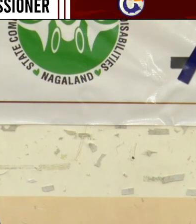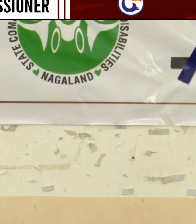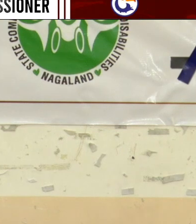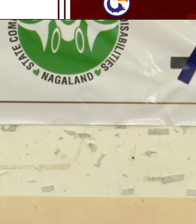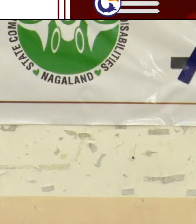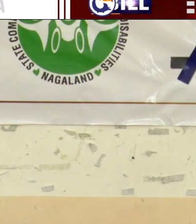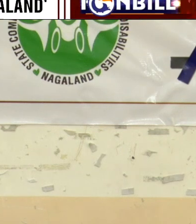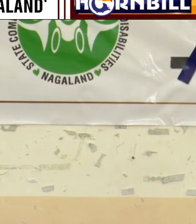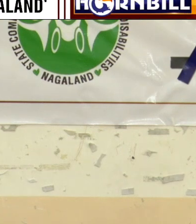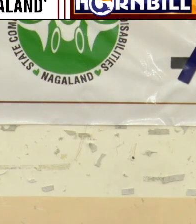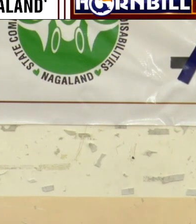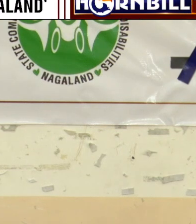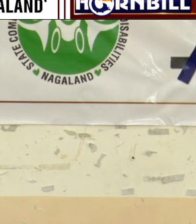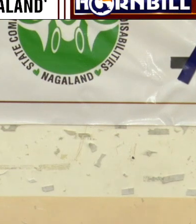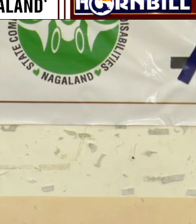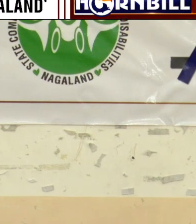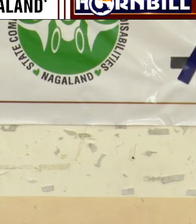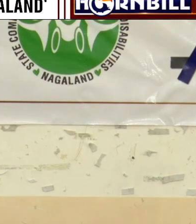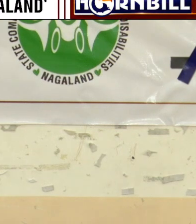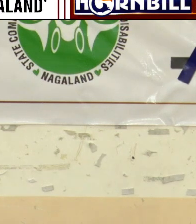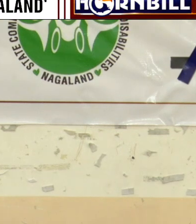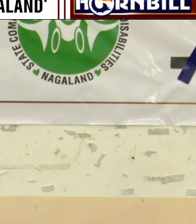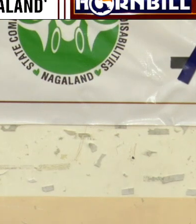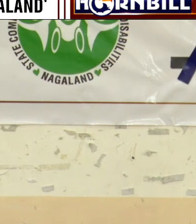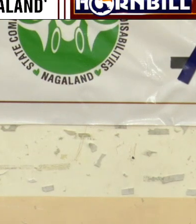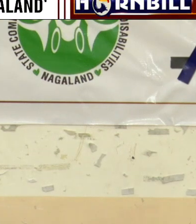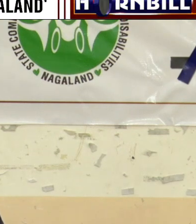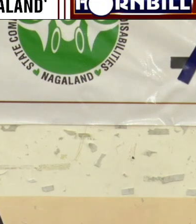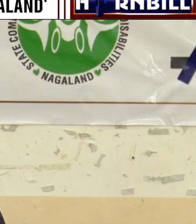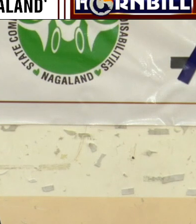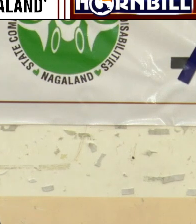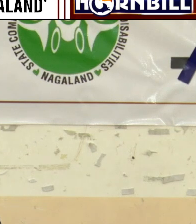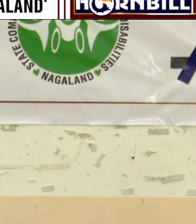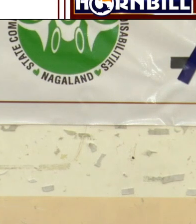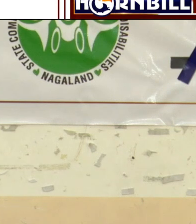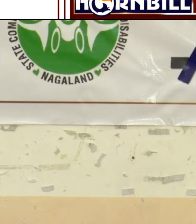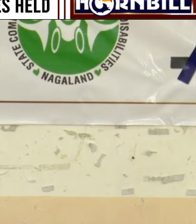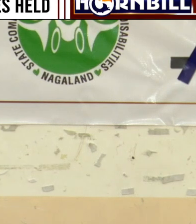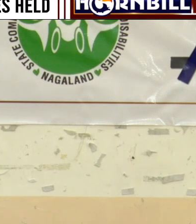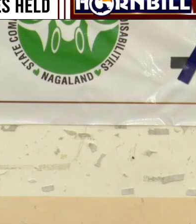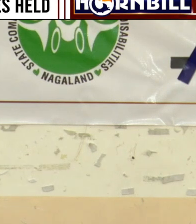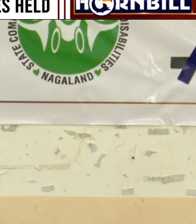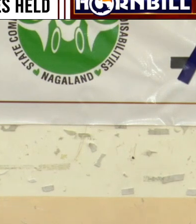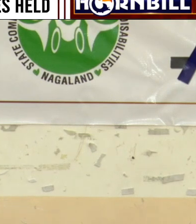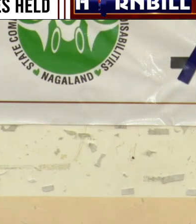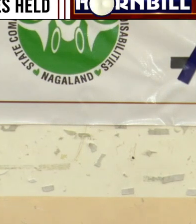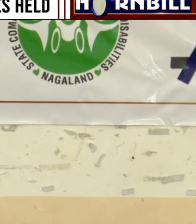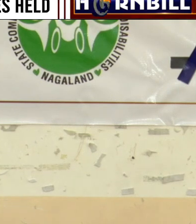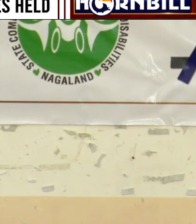So something we must do immediately so that all the school heads are aware of the rights.